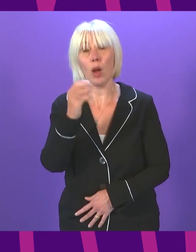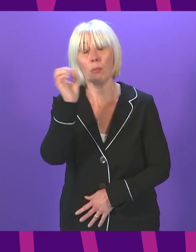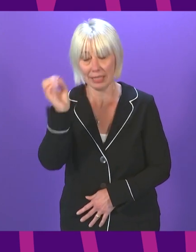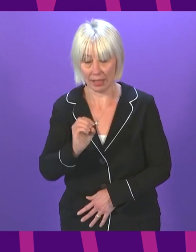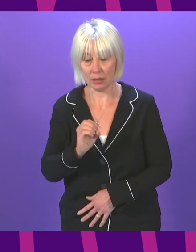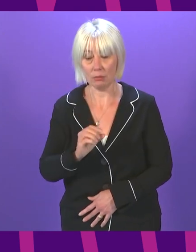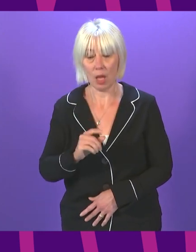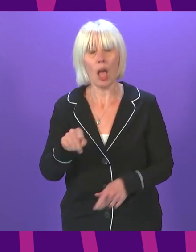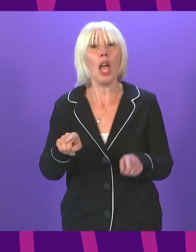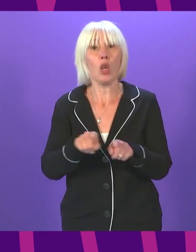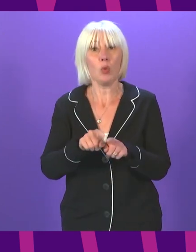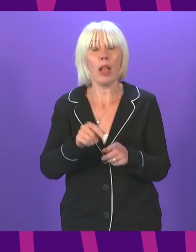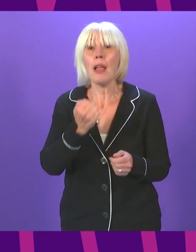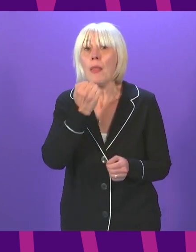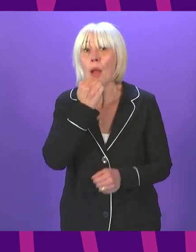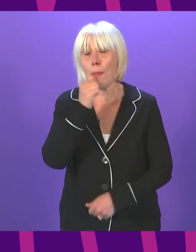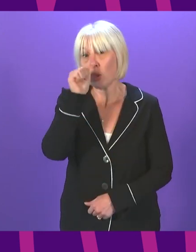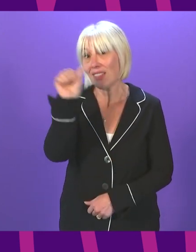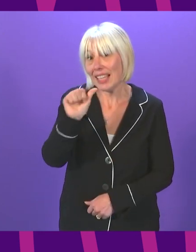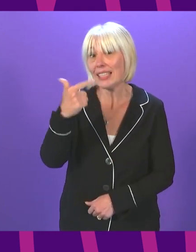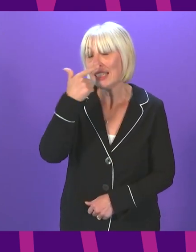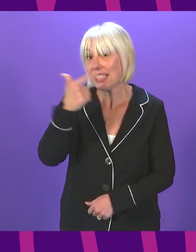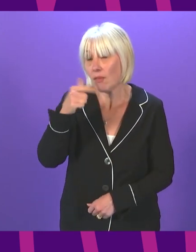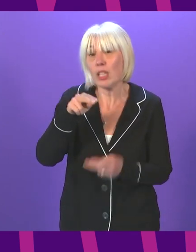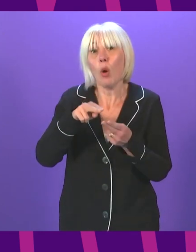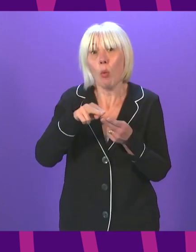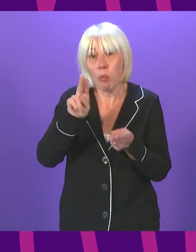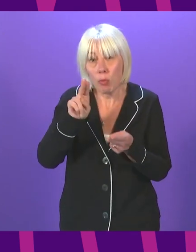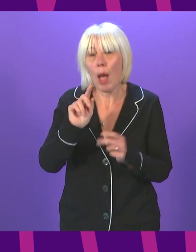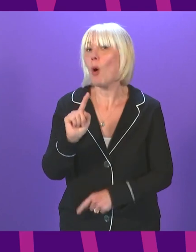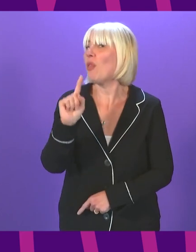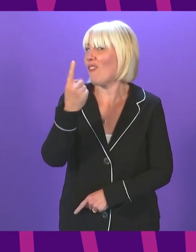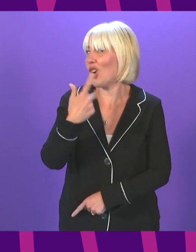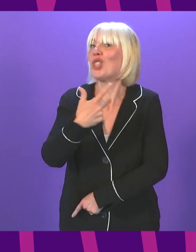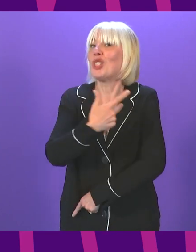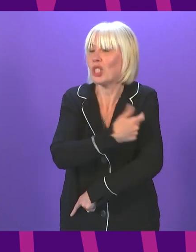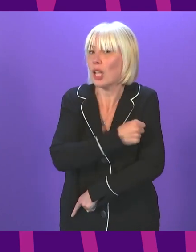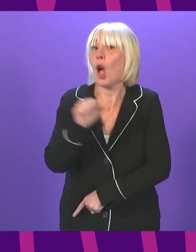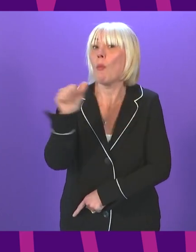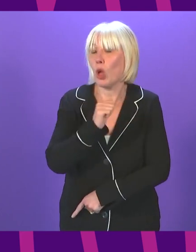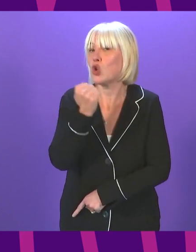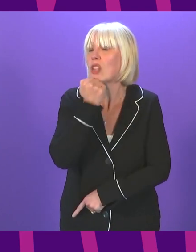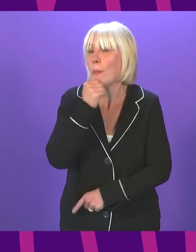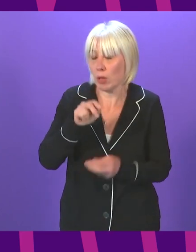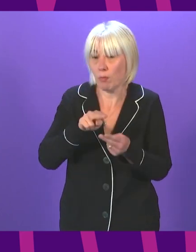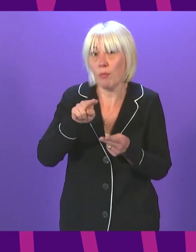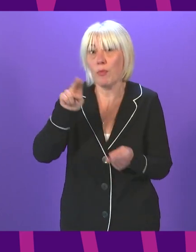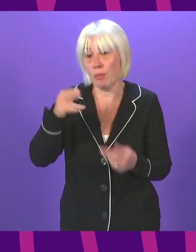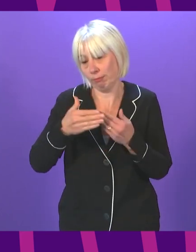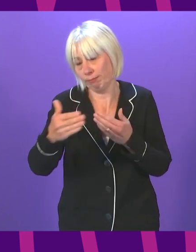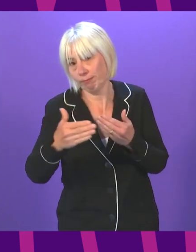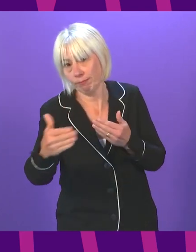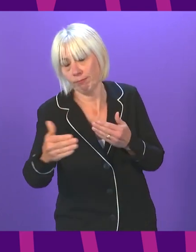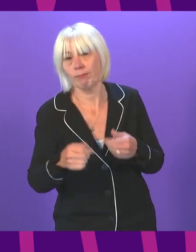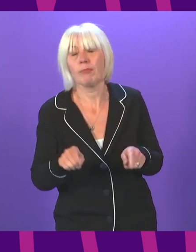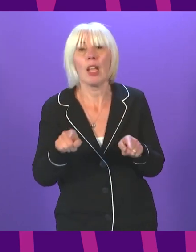dose, so we do expect the proportion becoming fully vaccinated to continue to increase in the days ahead. Finally, almost